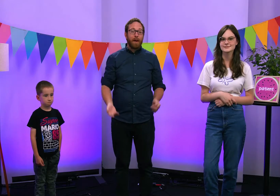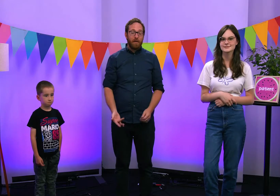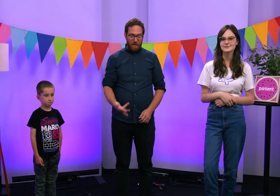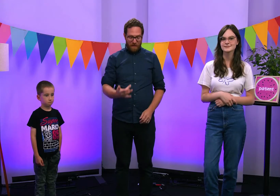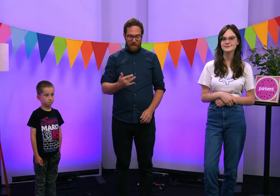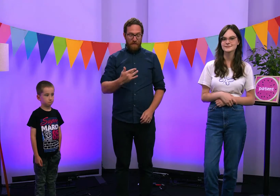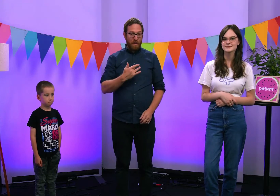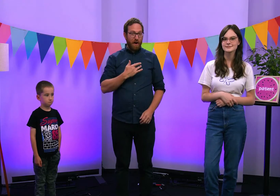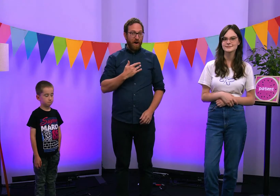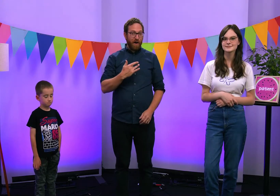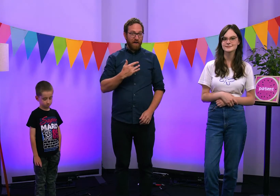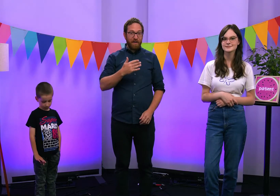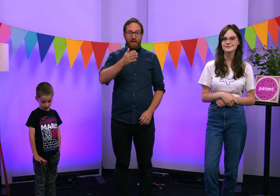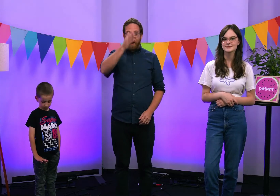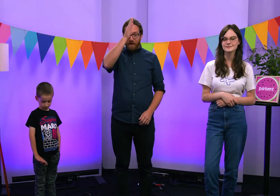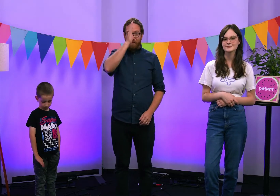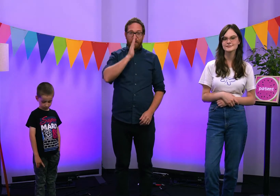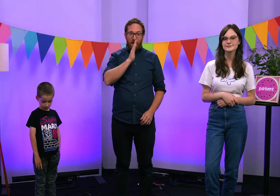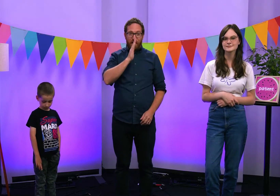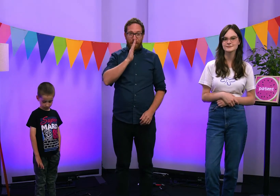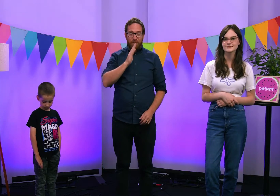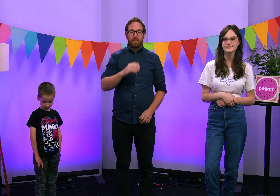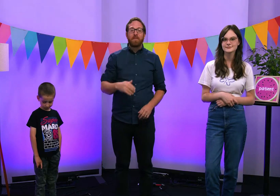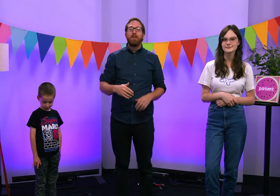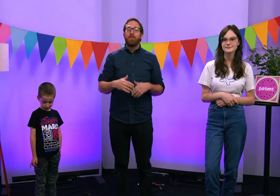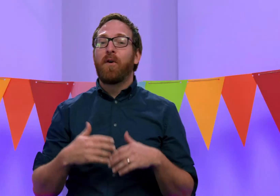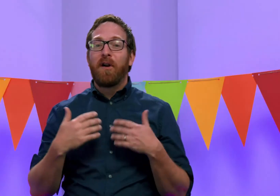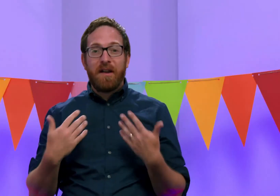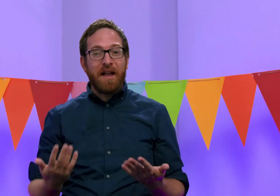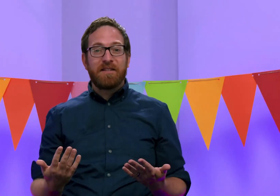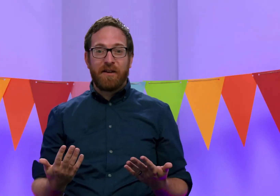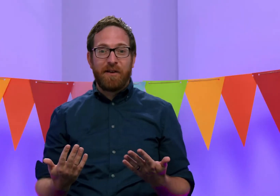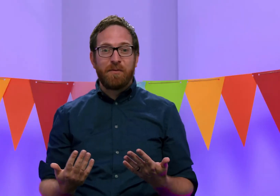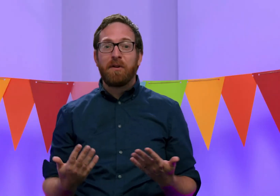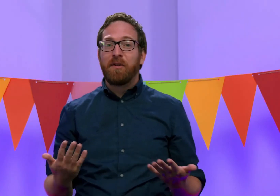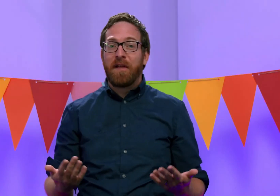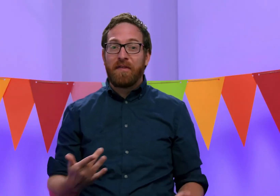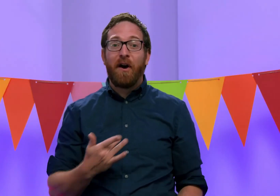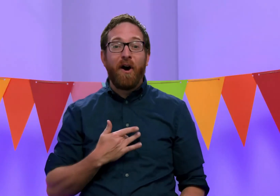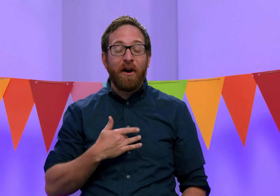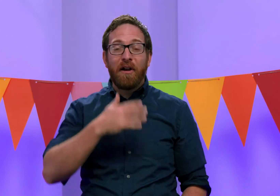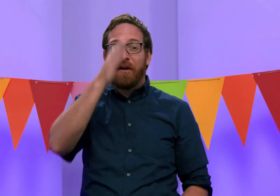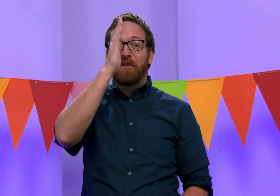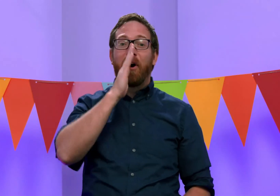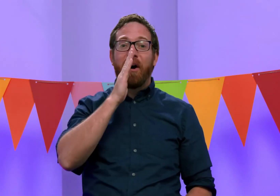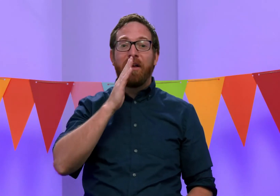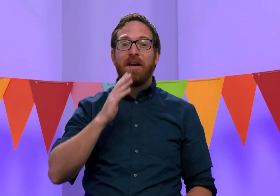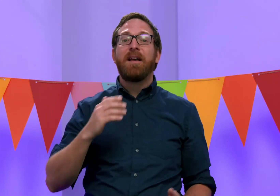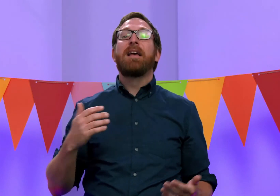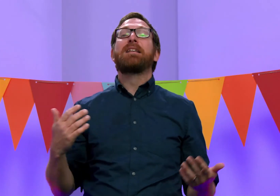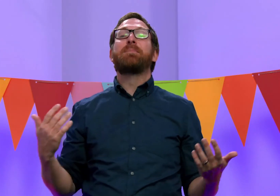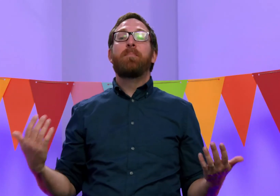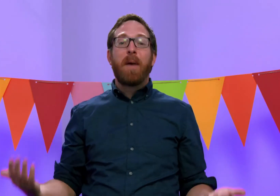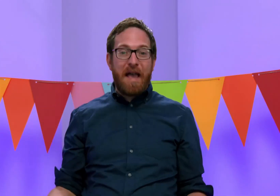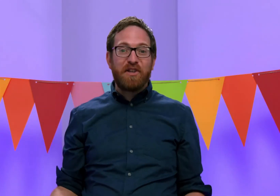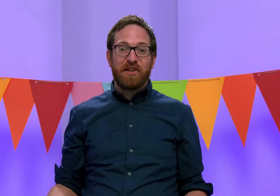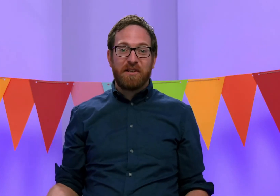about the heart of God. For our next series we're going learn that the heart of God is patient.